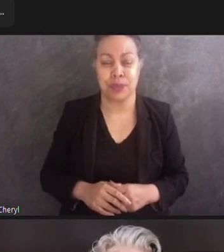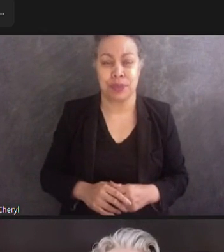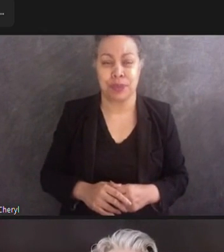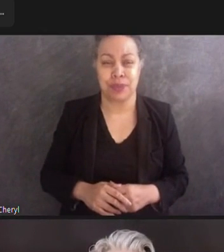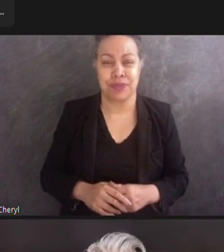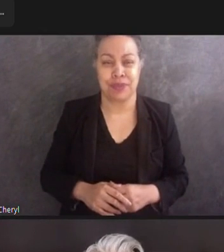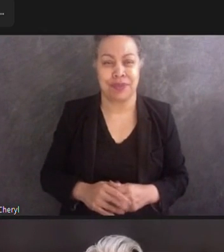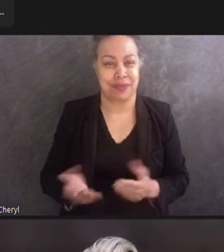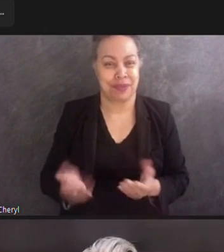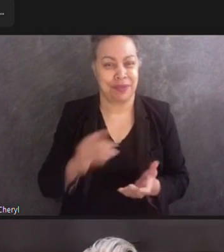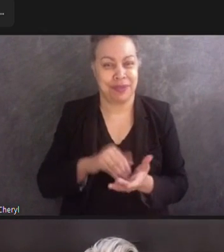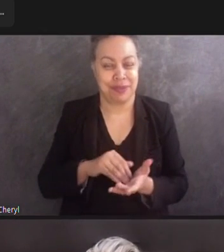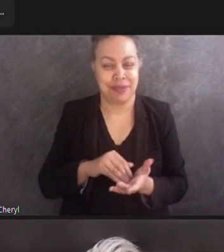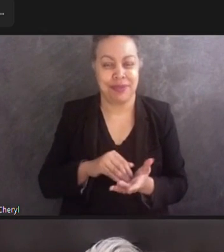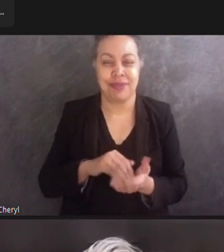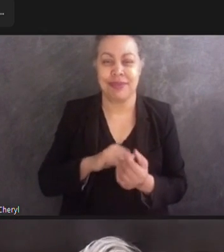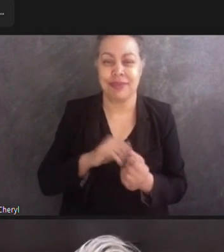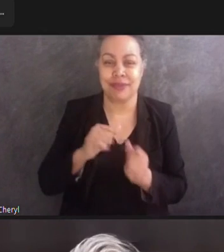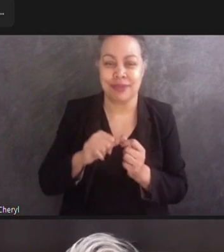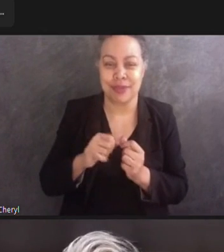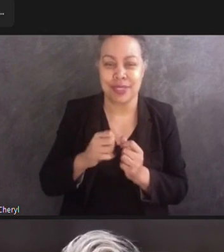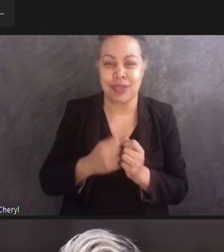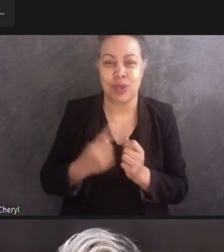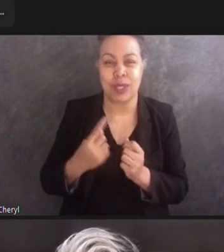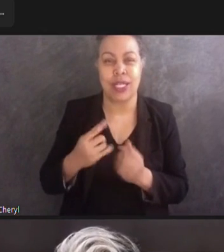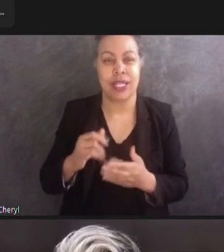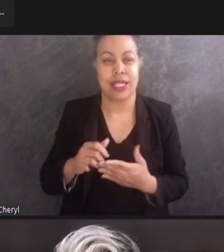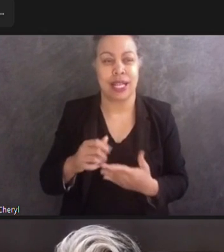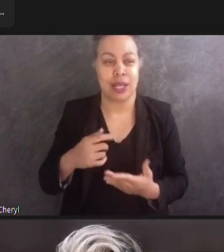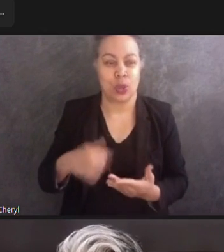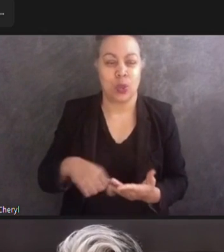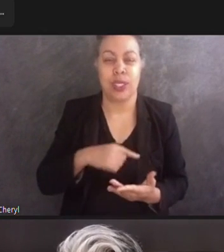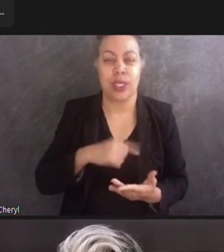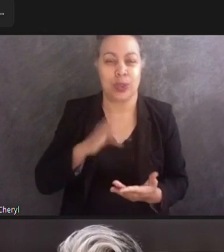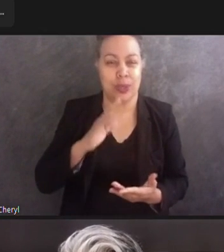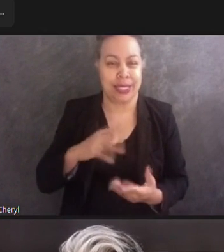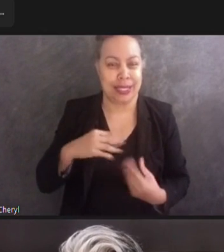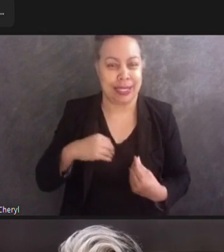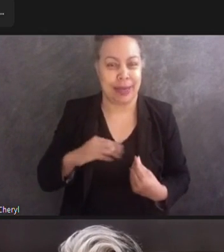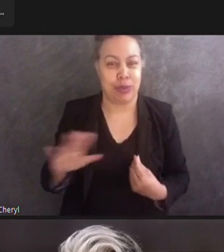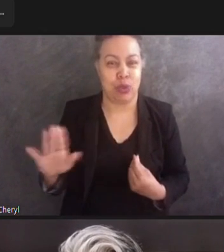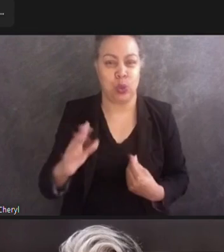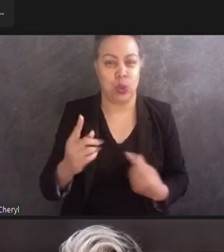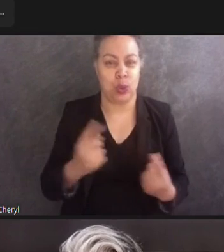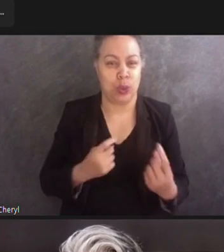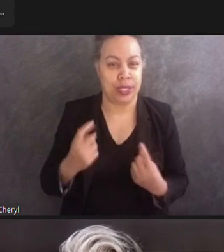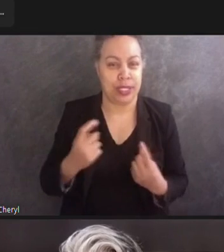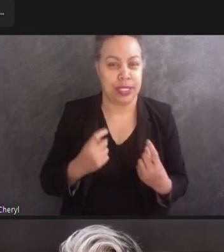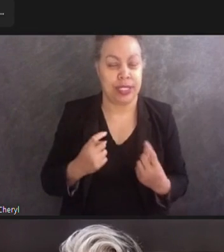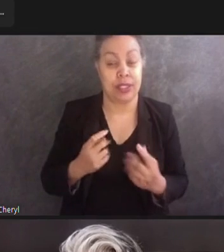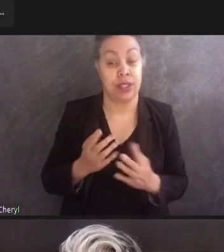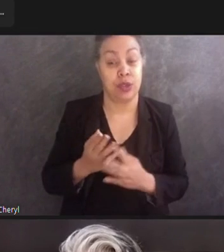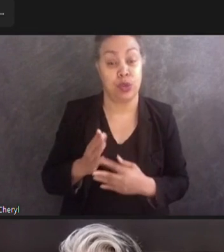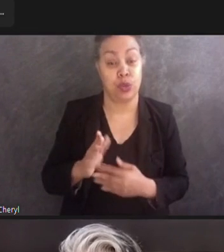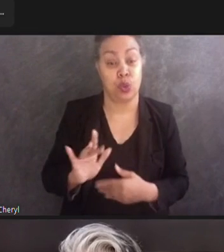everybody that we will be accepting questions via the Q&A tab